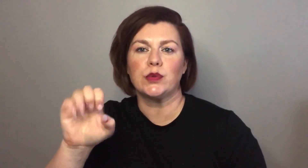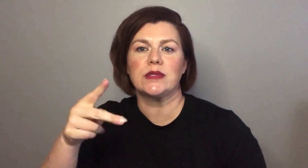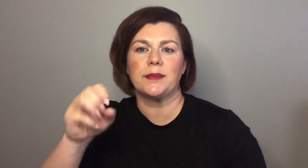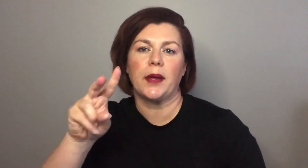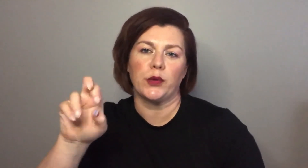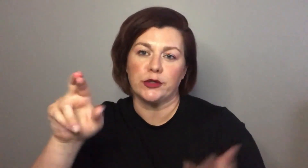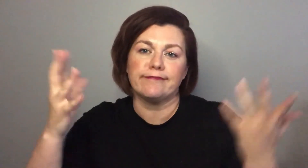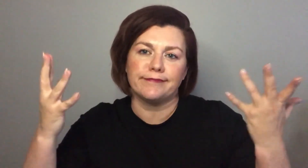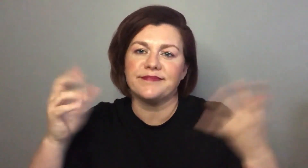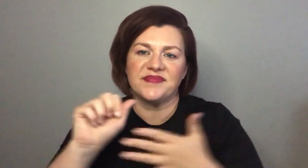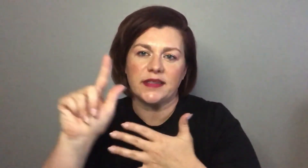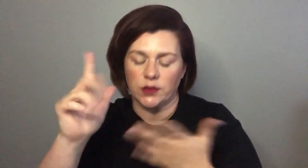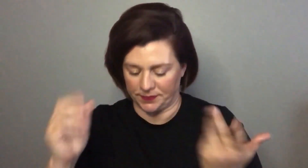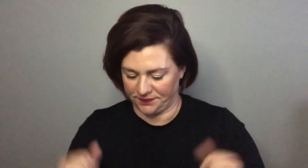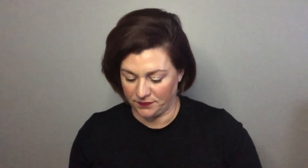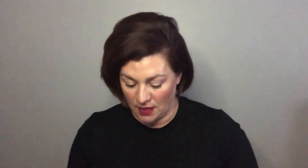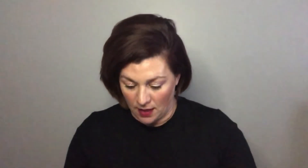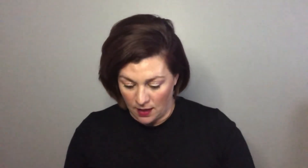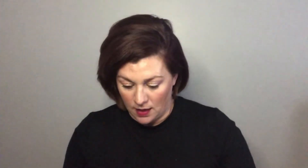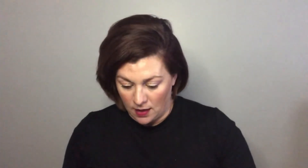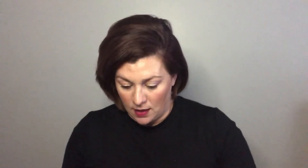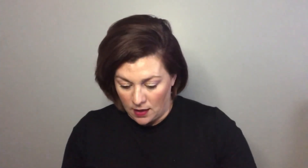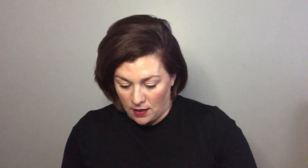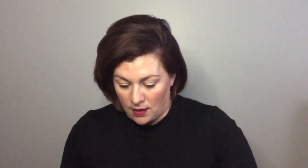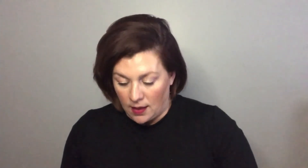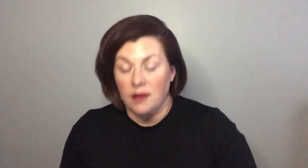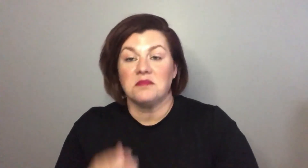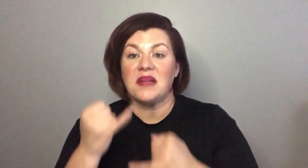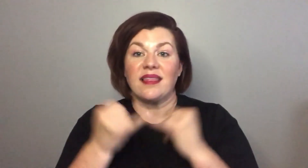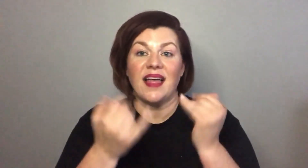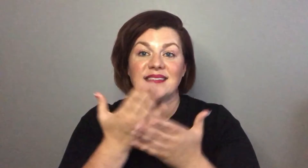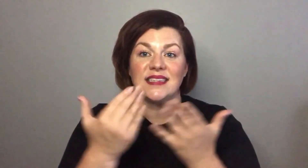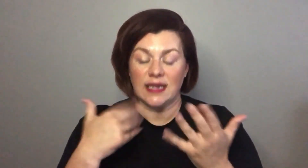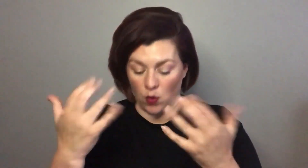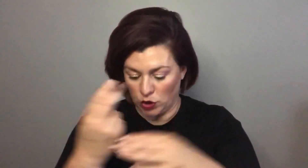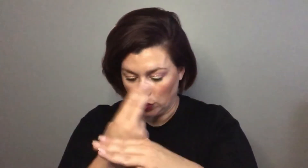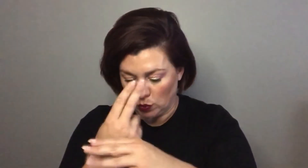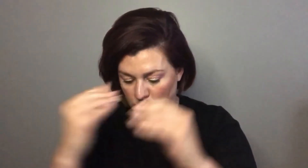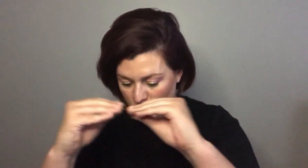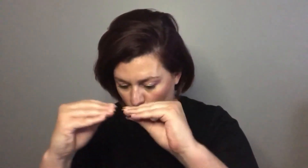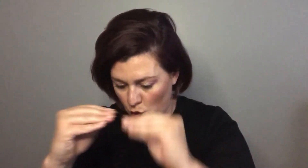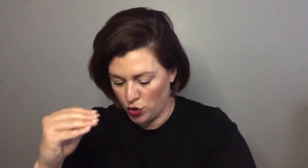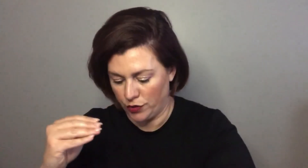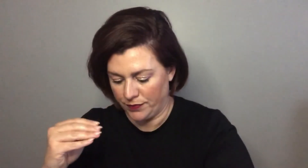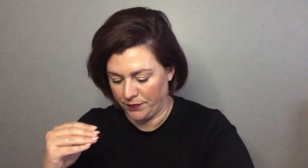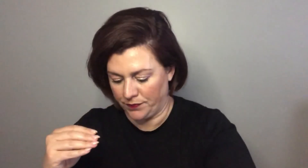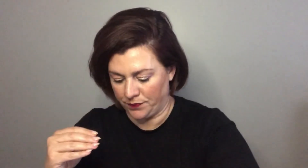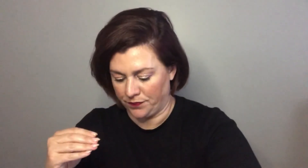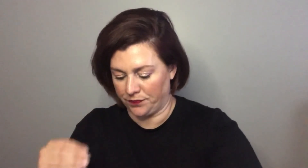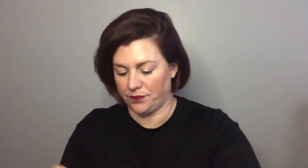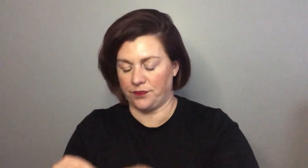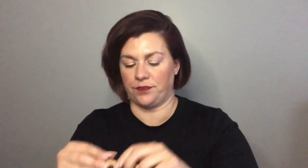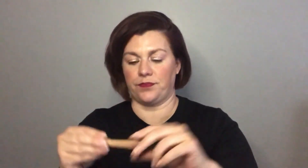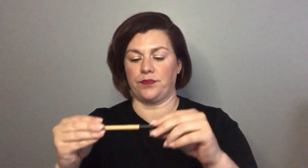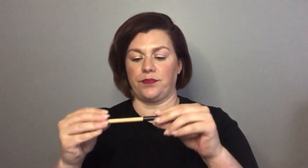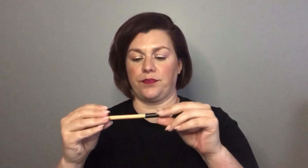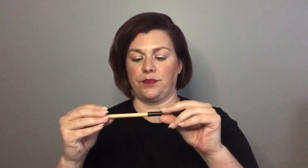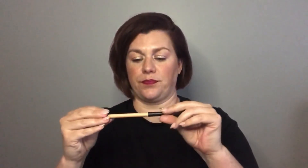and I'm not thrilled about the mess I'm about to make okay and then there's one more thing that I want to use more of